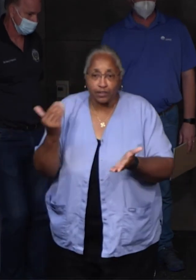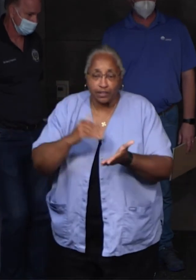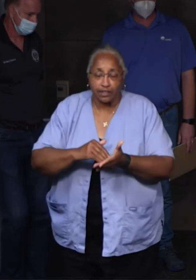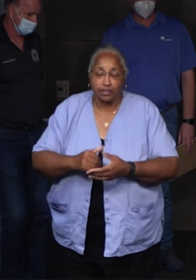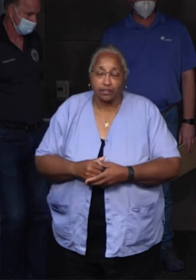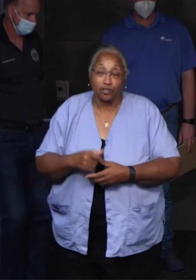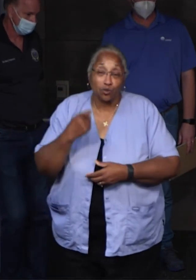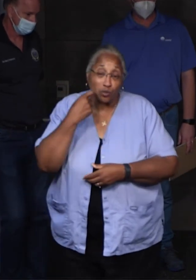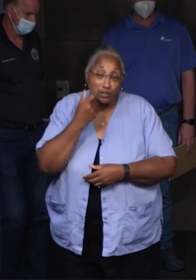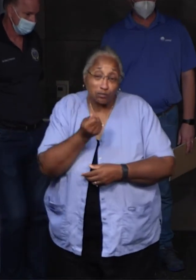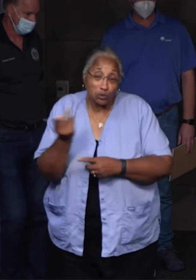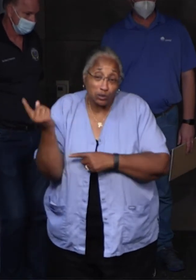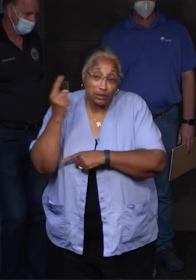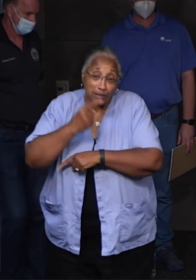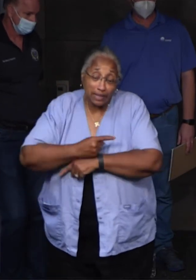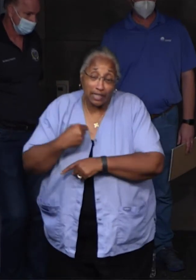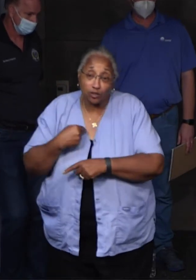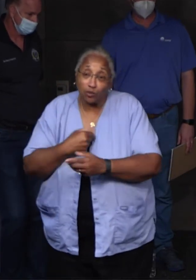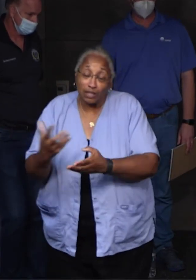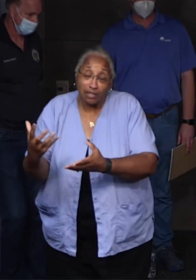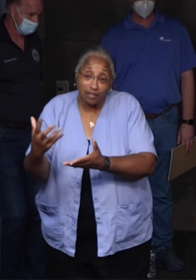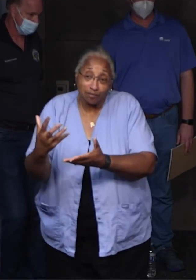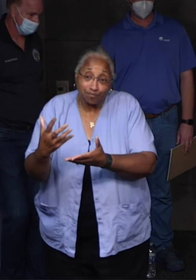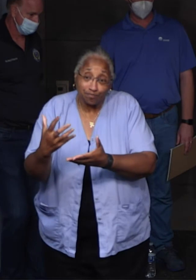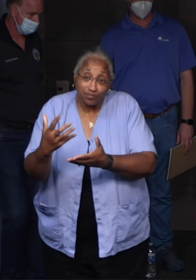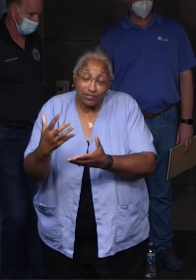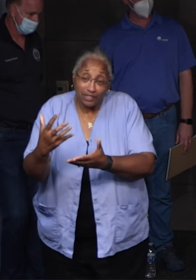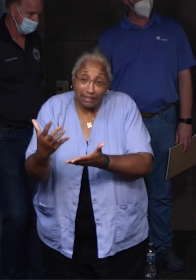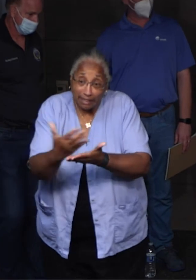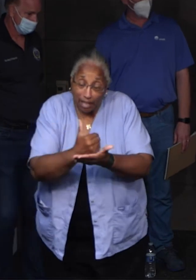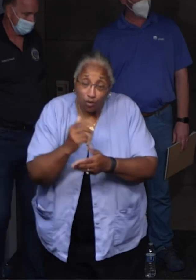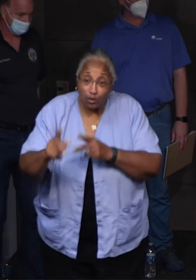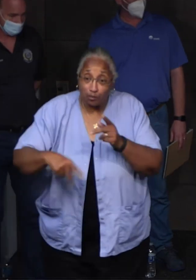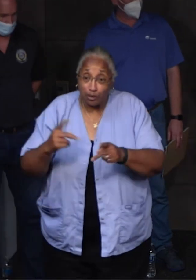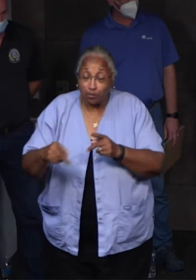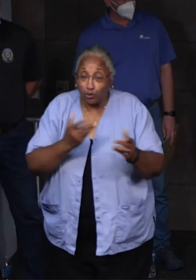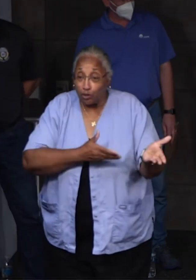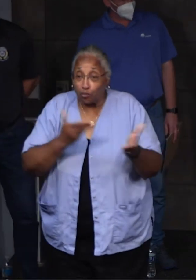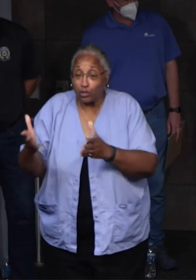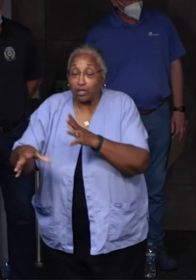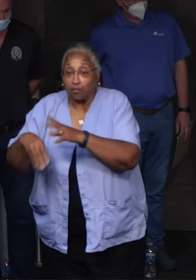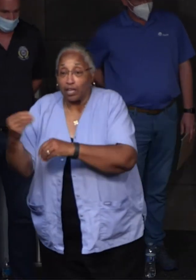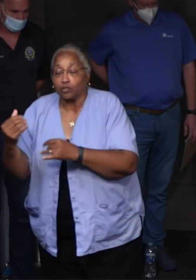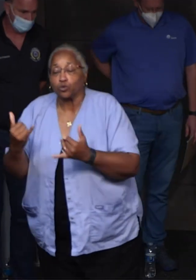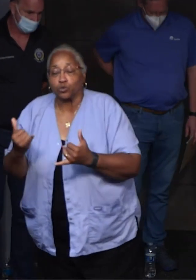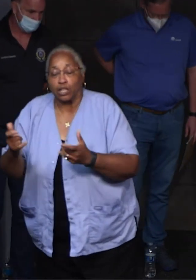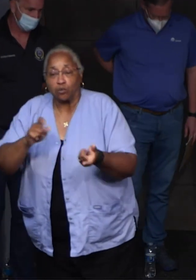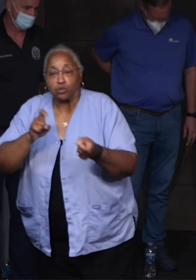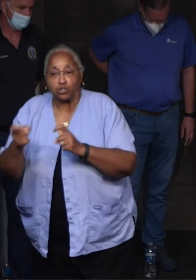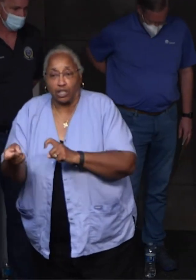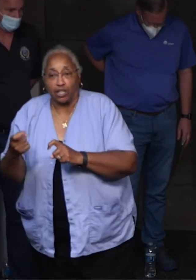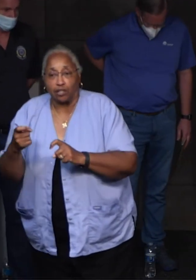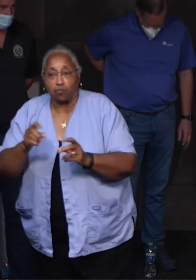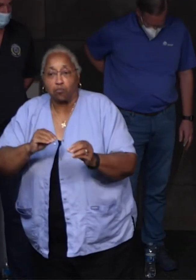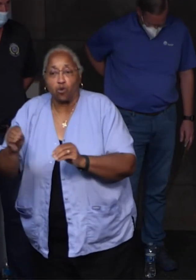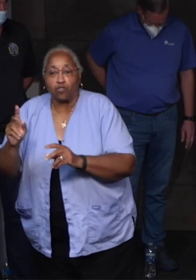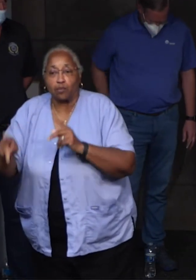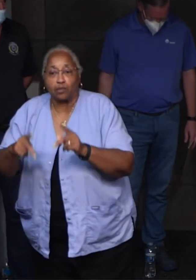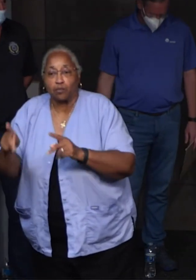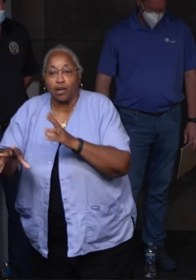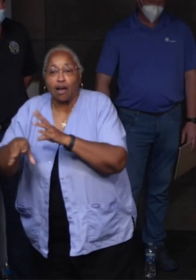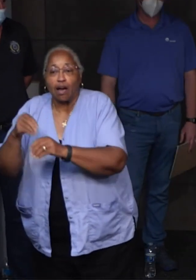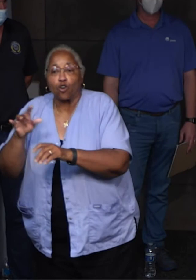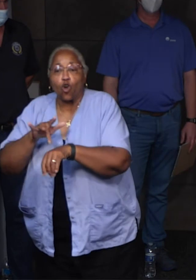kind of collecting everyone at PARD and then sending them out in the evening. We've switched that up today and now are moving people out a little bit